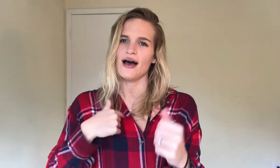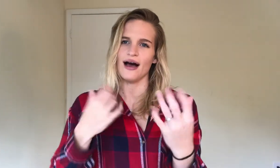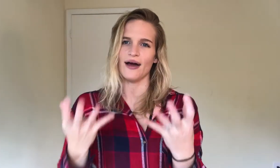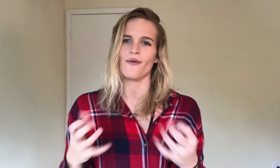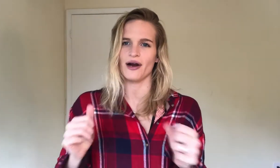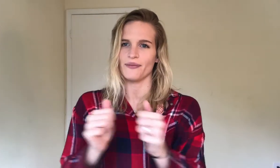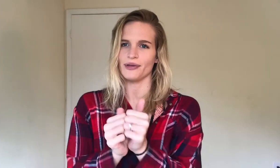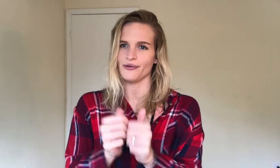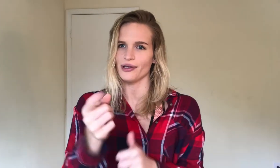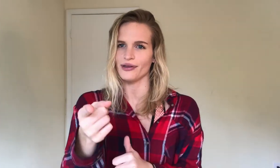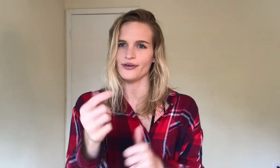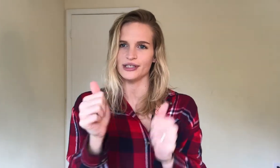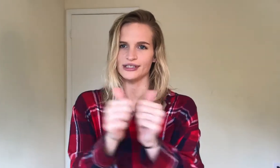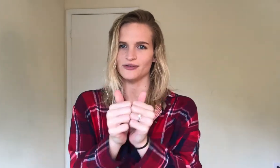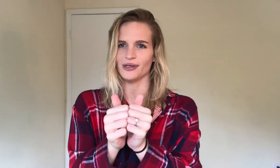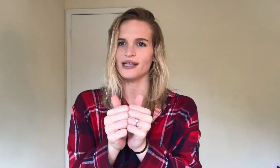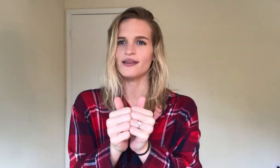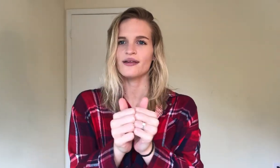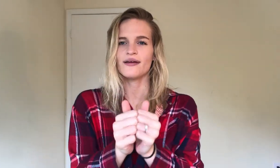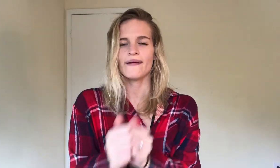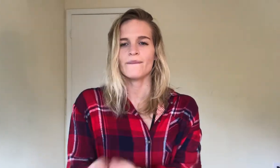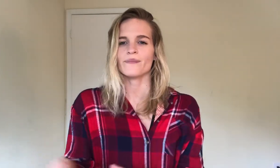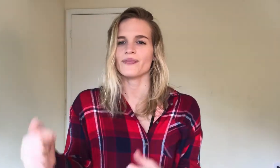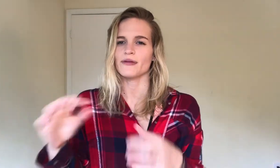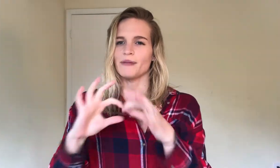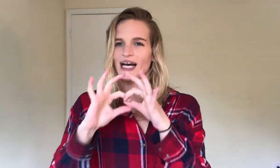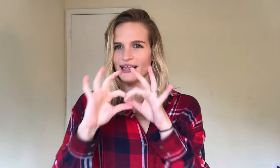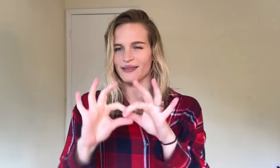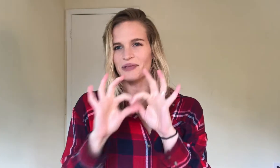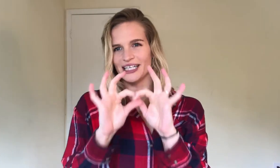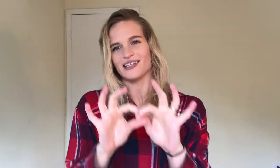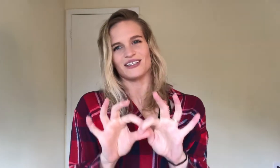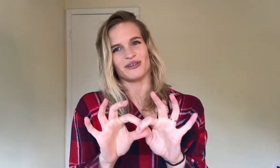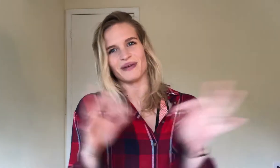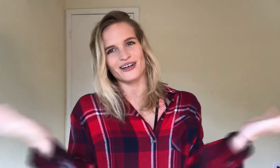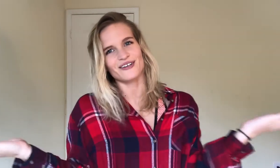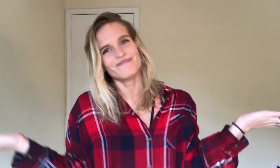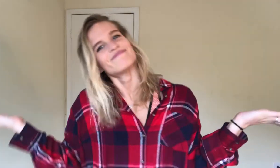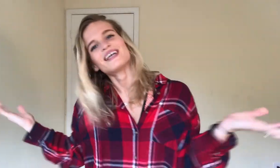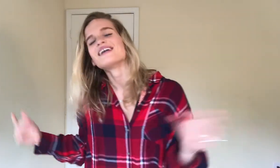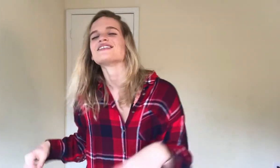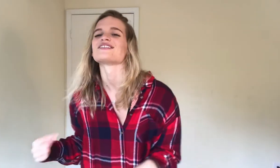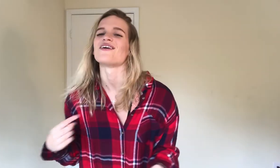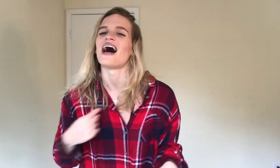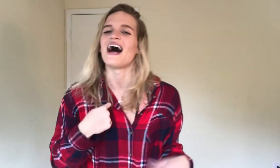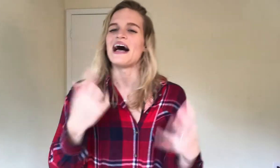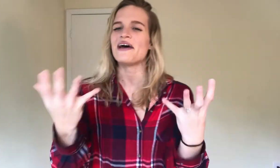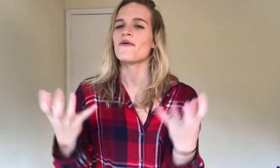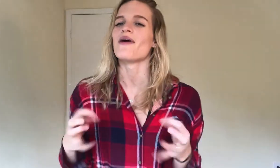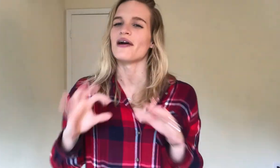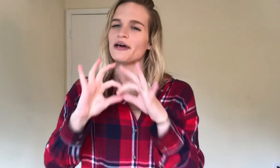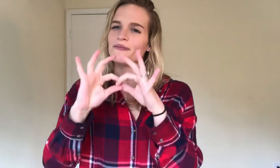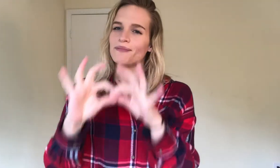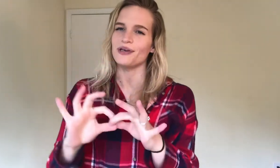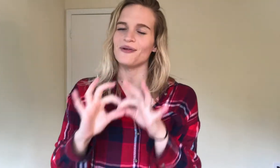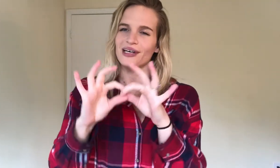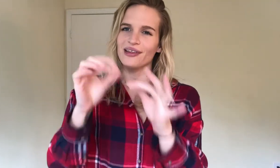I wanna be with you, this is with, but I liked this one better. So, I wanna be with